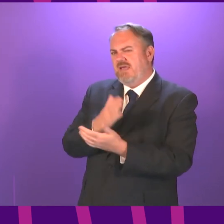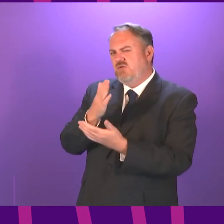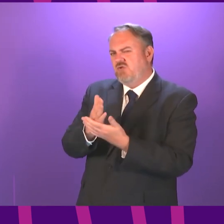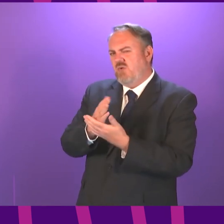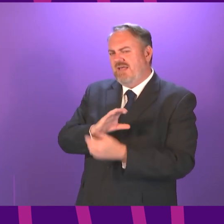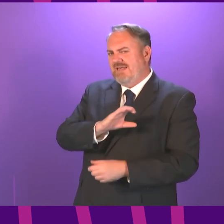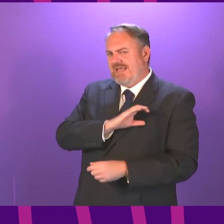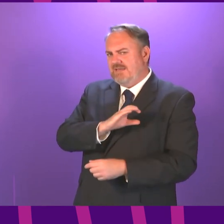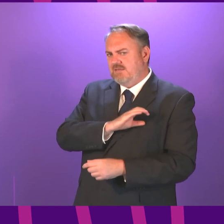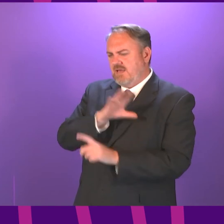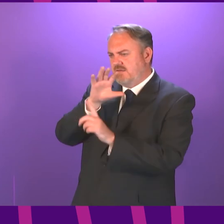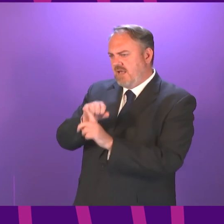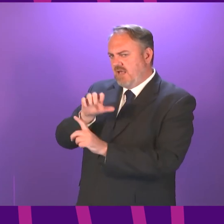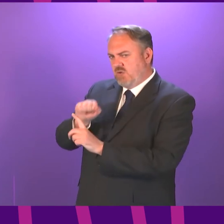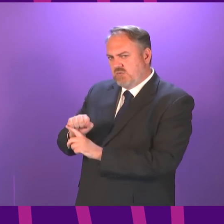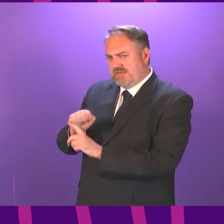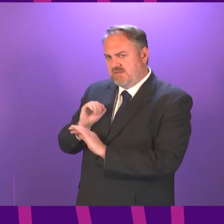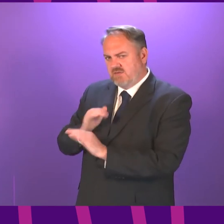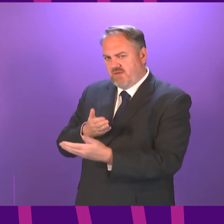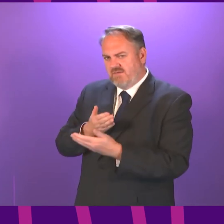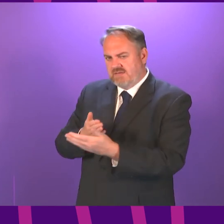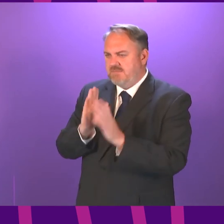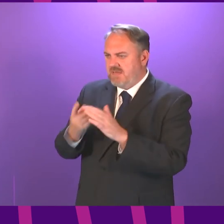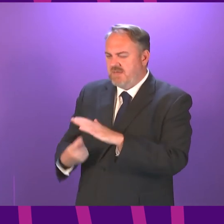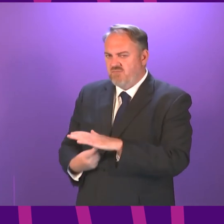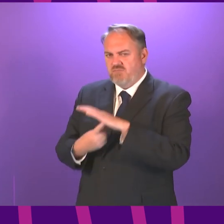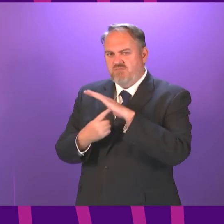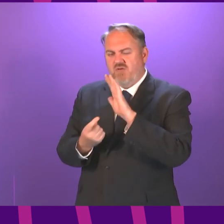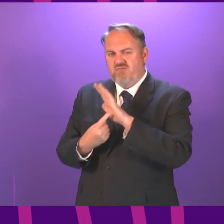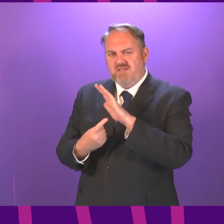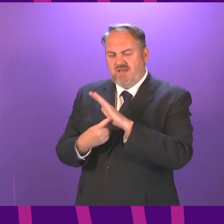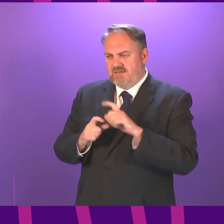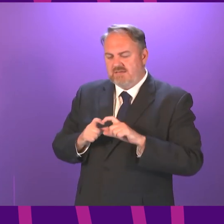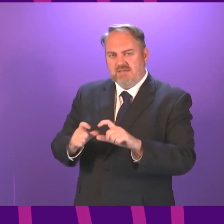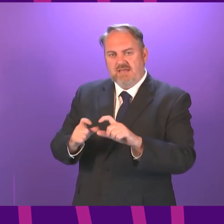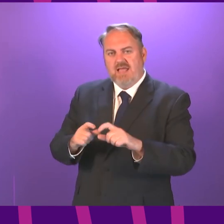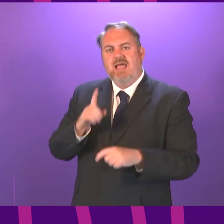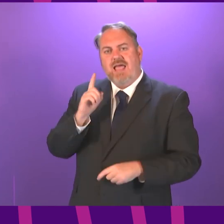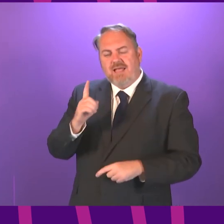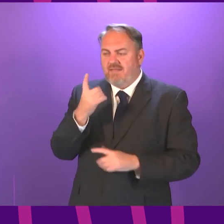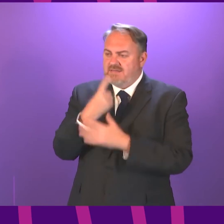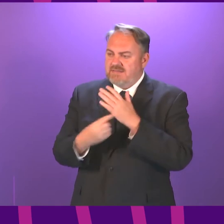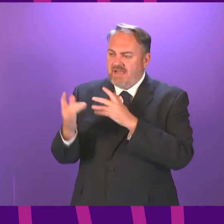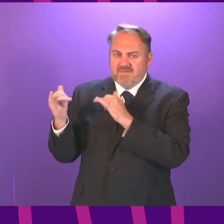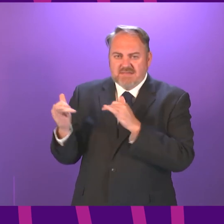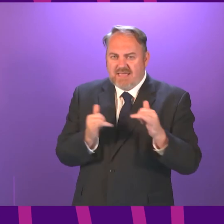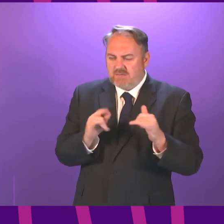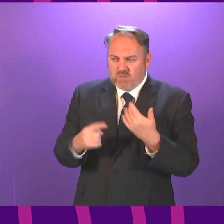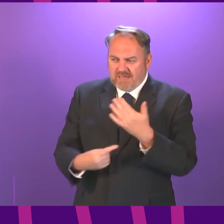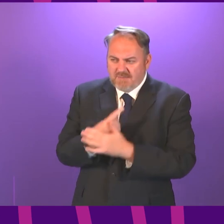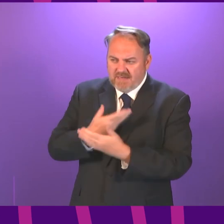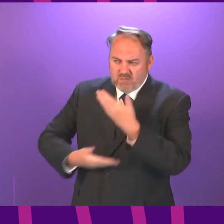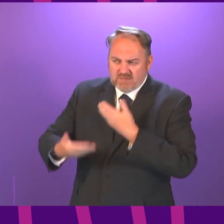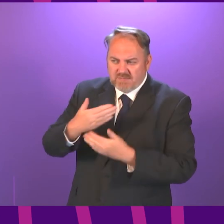services will be prioritised and in particular can she provide an update on the cervical cancer self test rollout First Minister